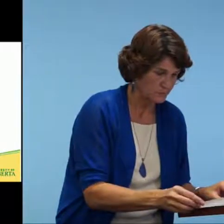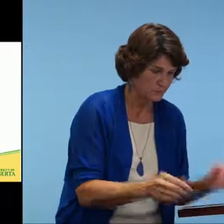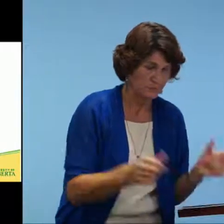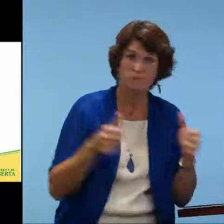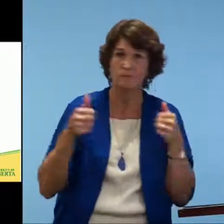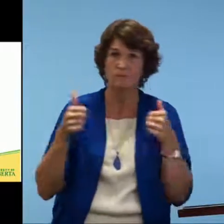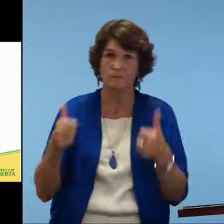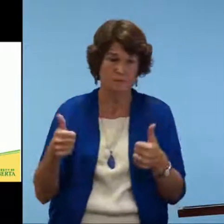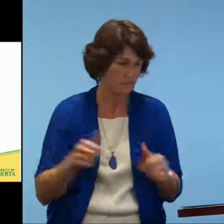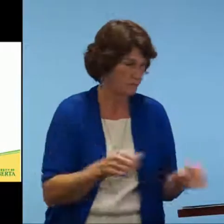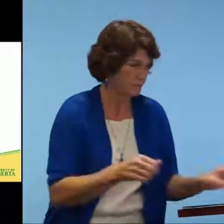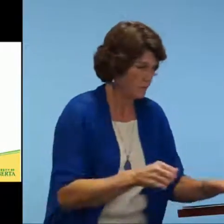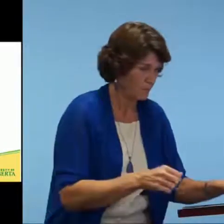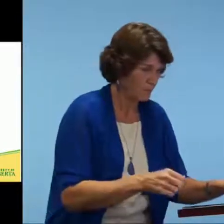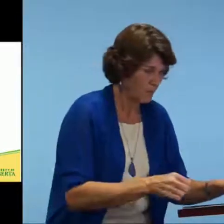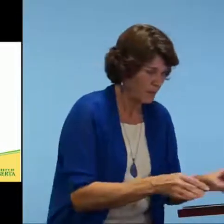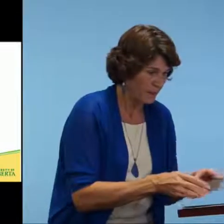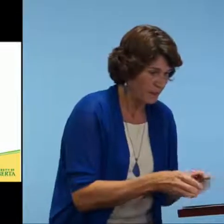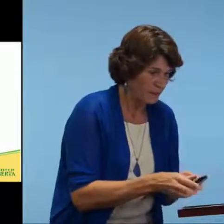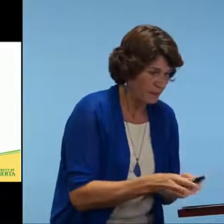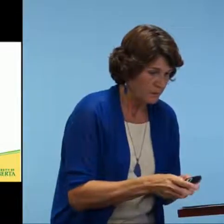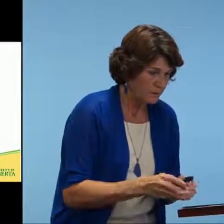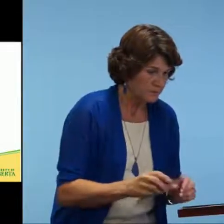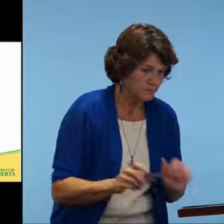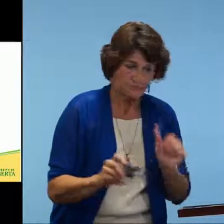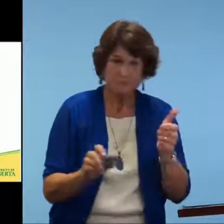level of expression in their language use.